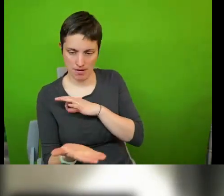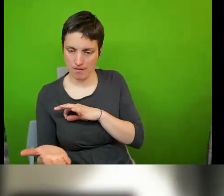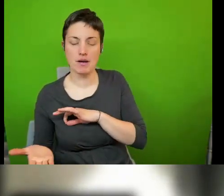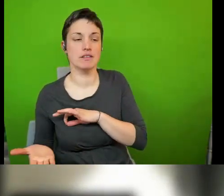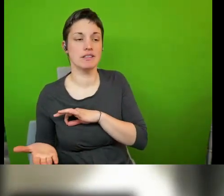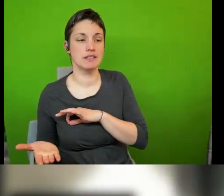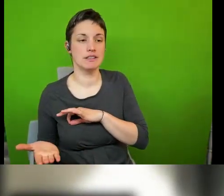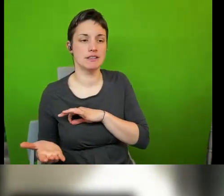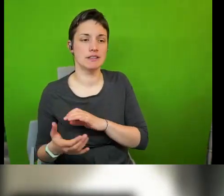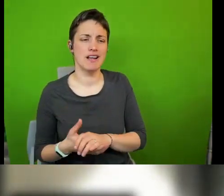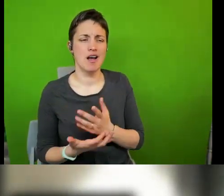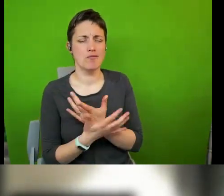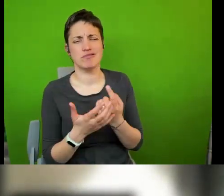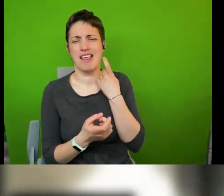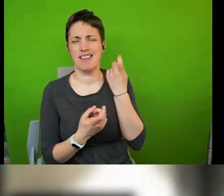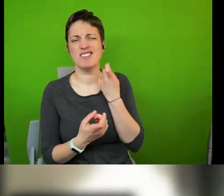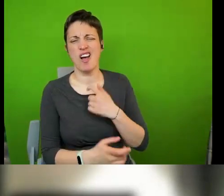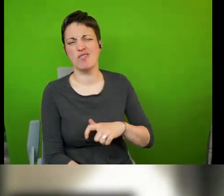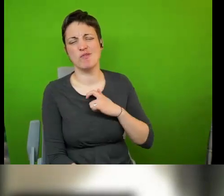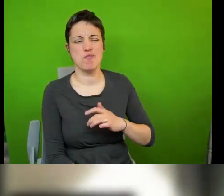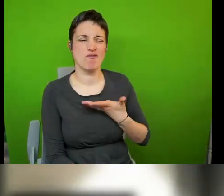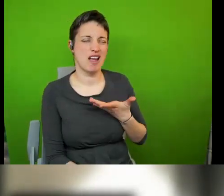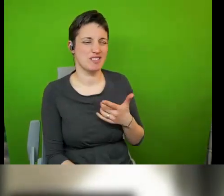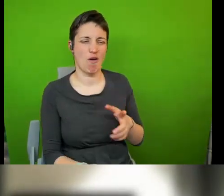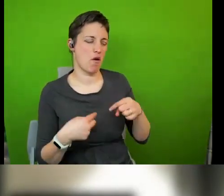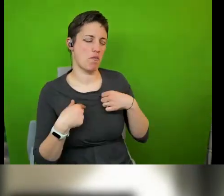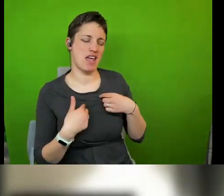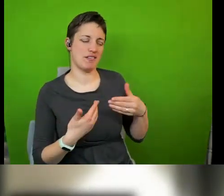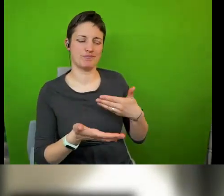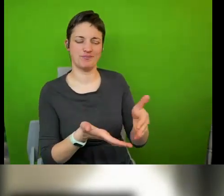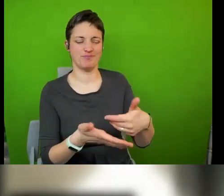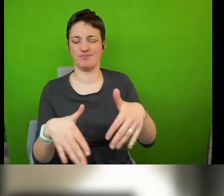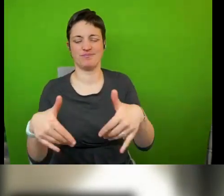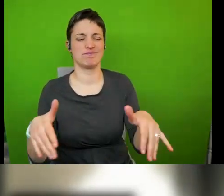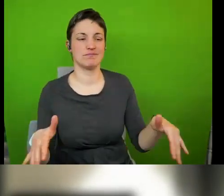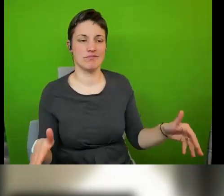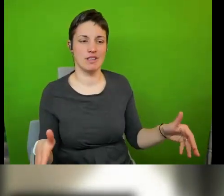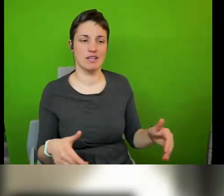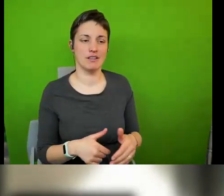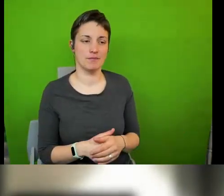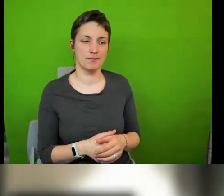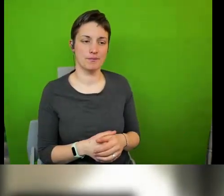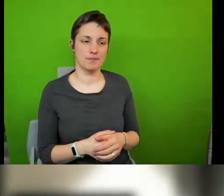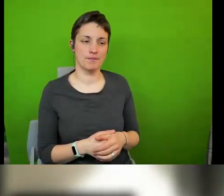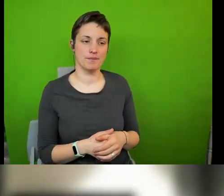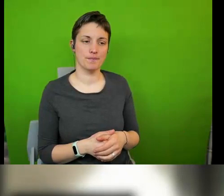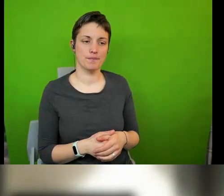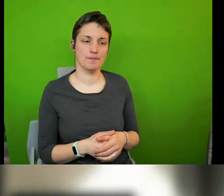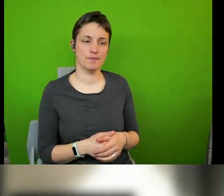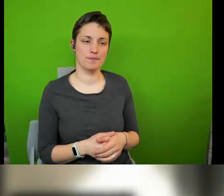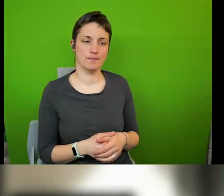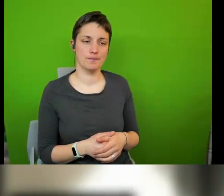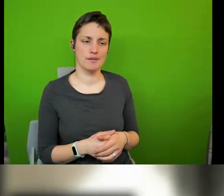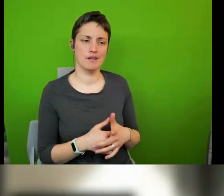people what should be pursued by the practical duty bearer the states and the local governments and how much do you think the international